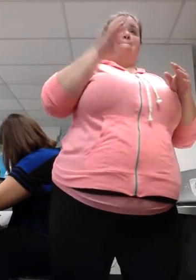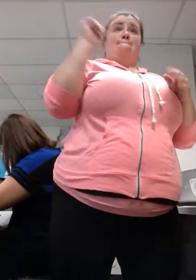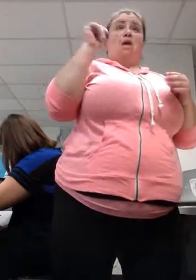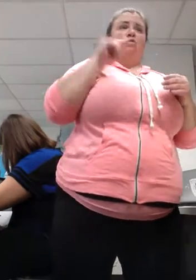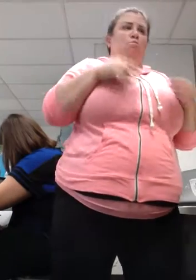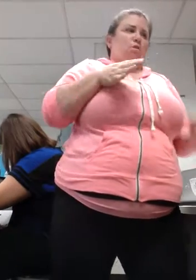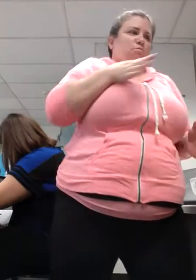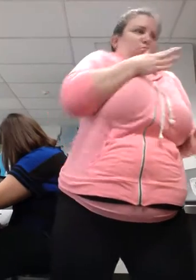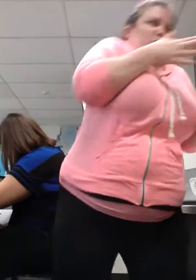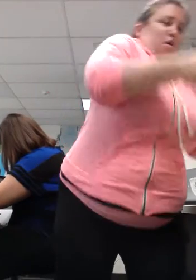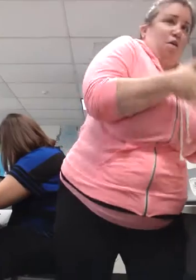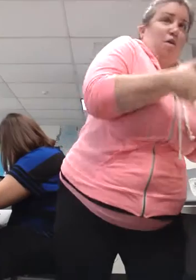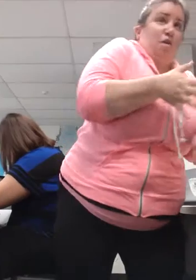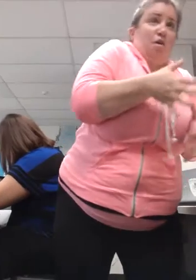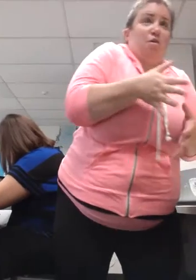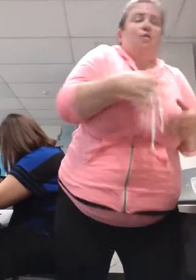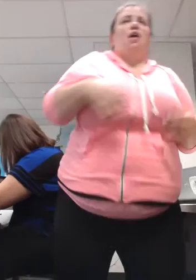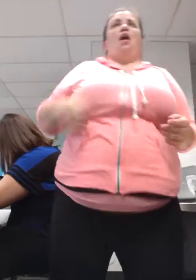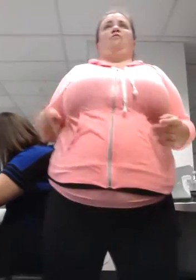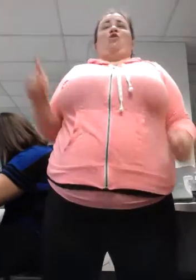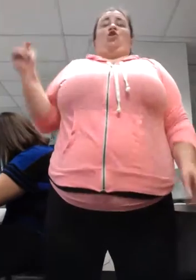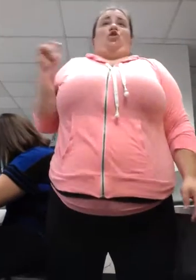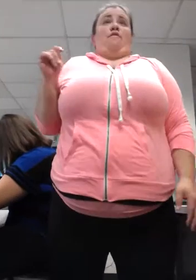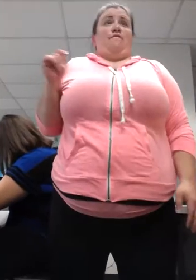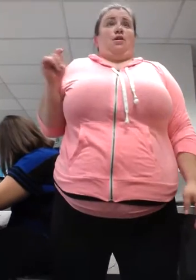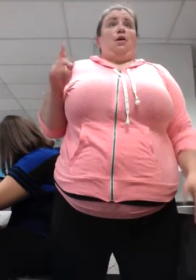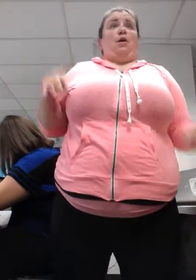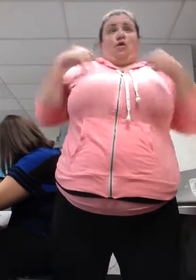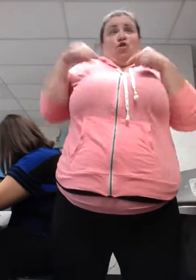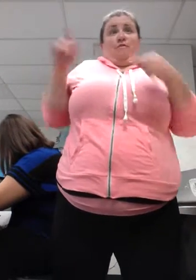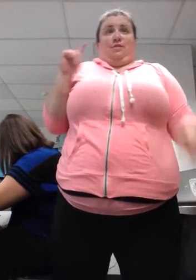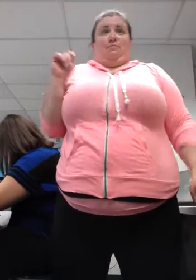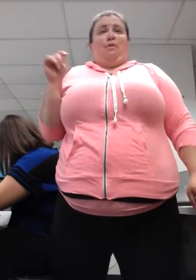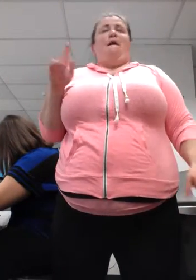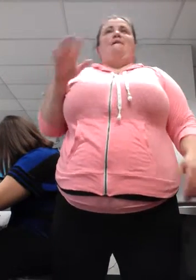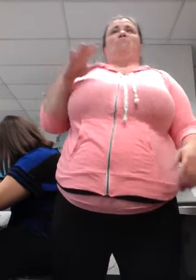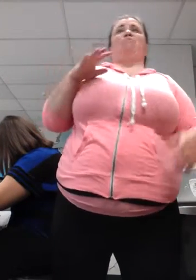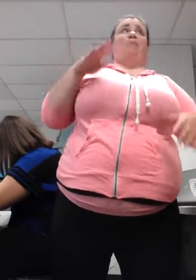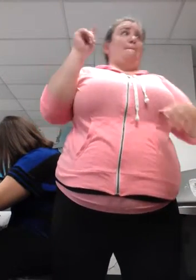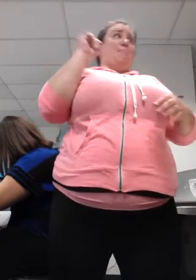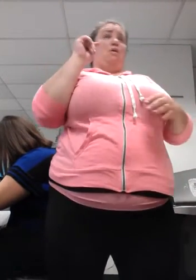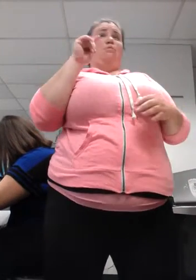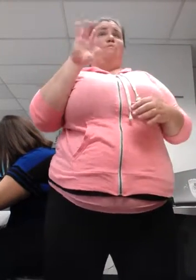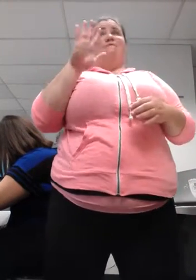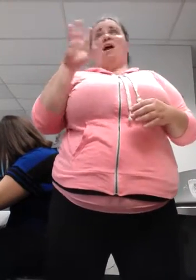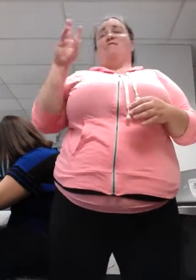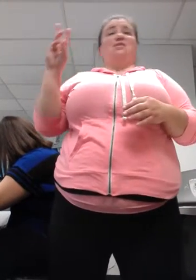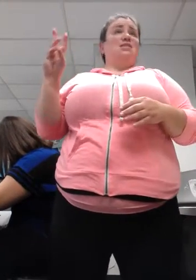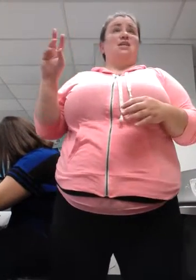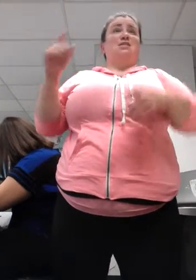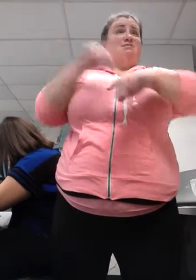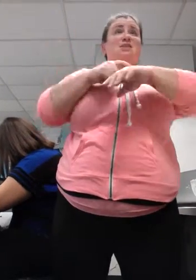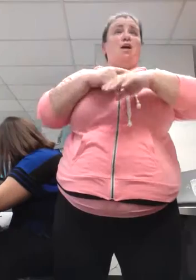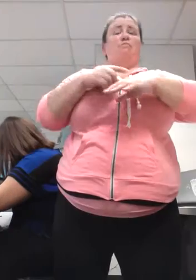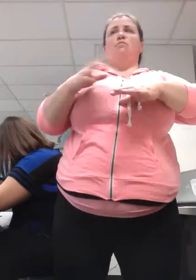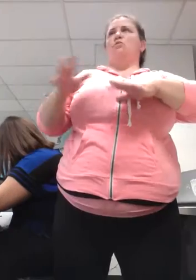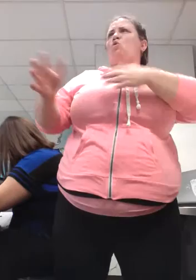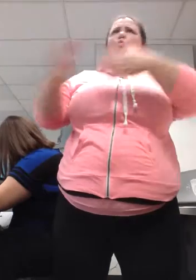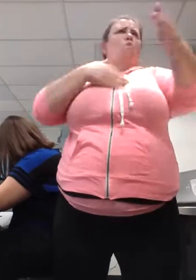job. I have nervous pee. I went to the bathroom five, six times before I do a big job. Whatever you need to do. Whatever you're feeling